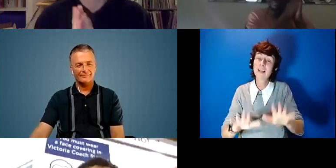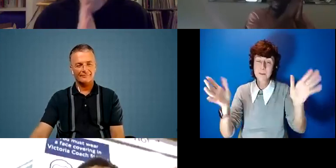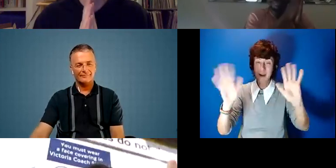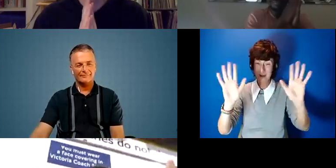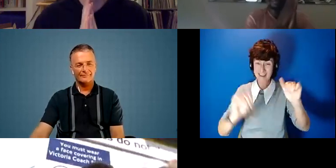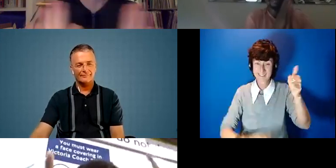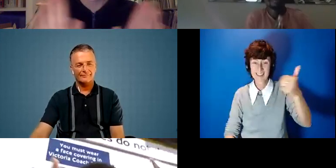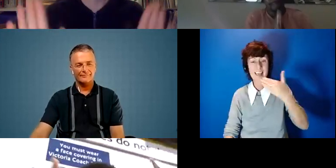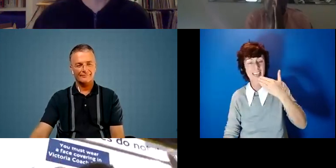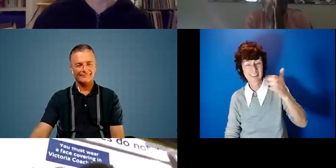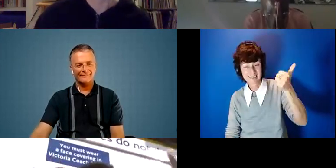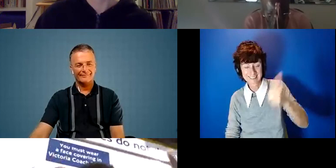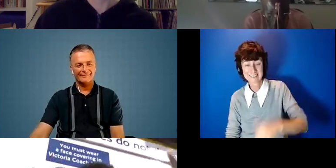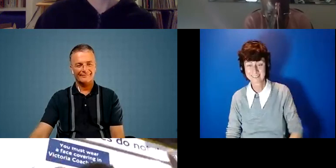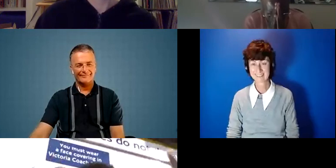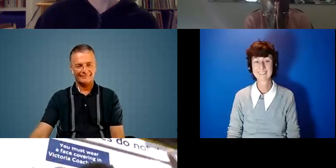interpreters thank you guys bye